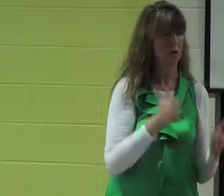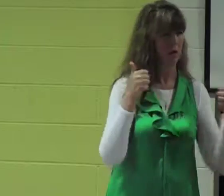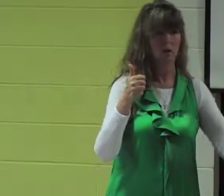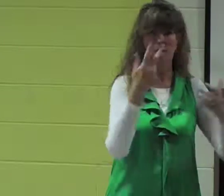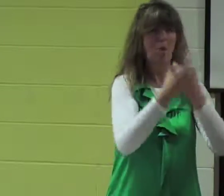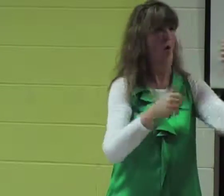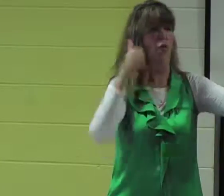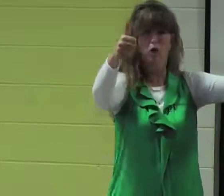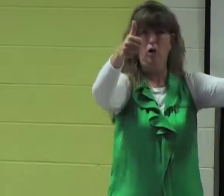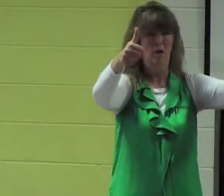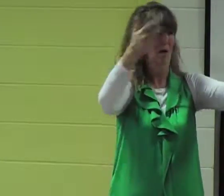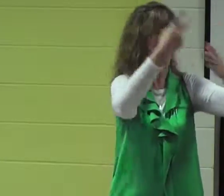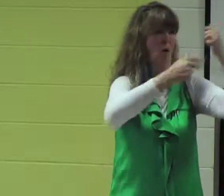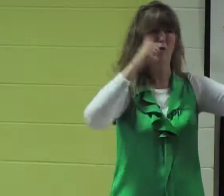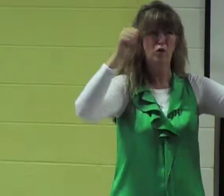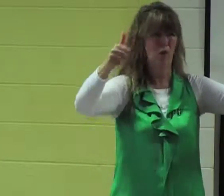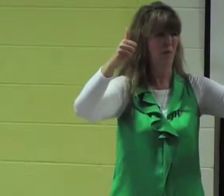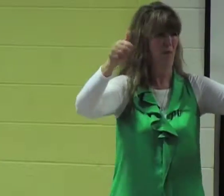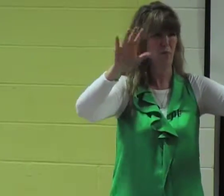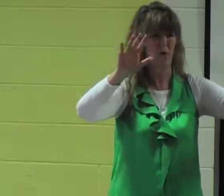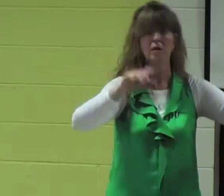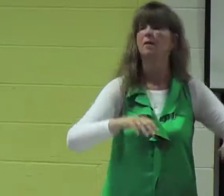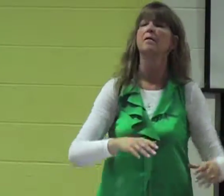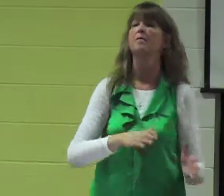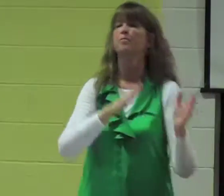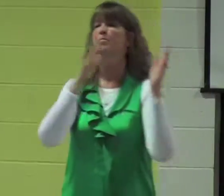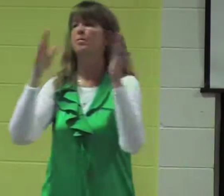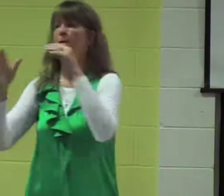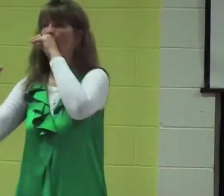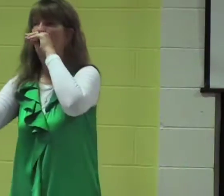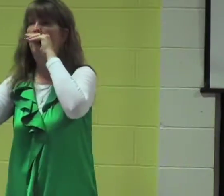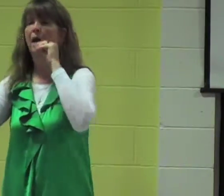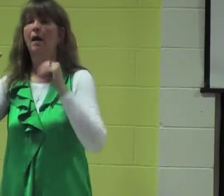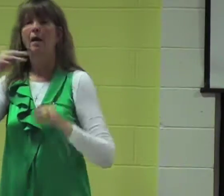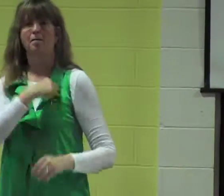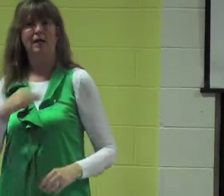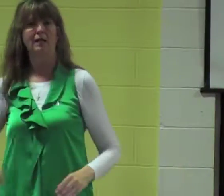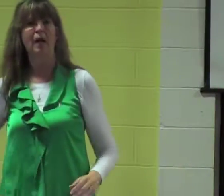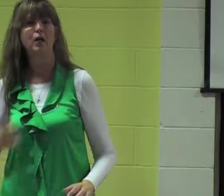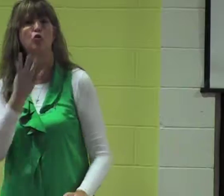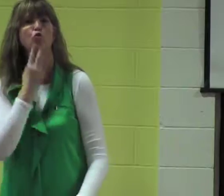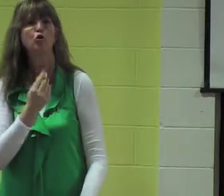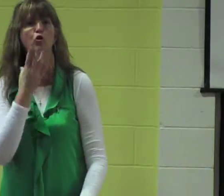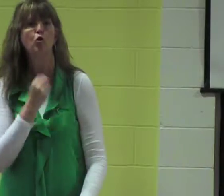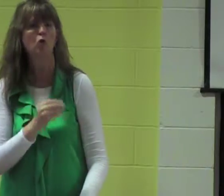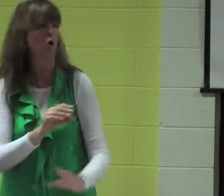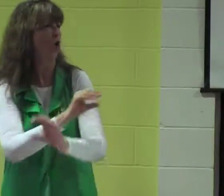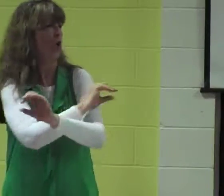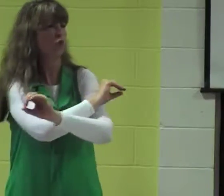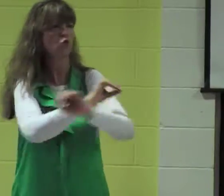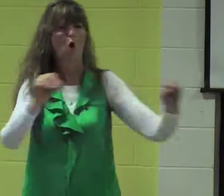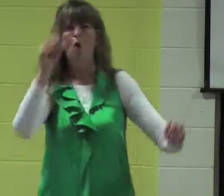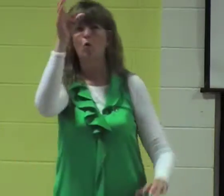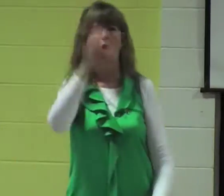So, Catholics, theirs represents Jesus' suffering and ours represents his resurrection.